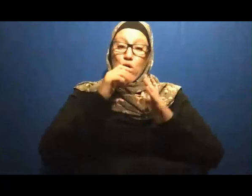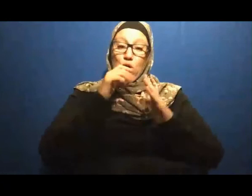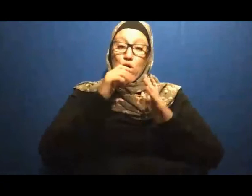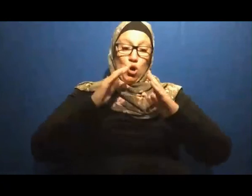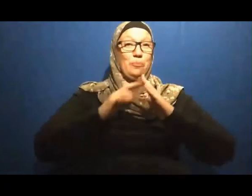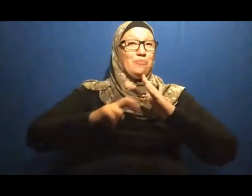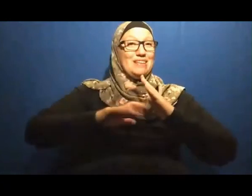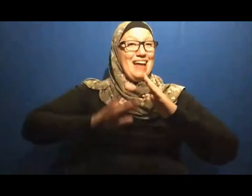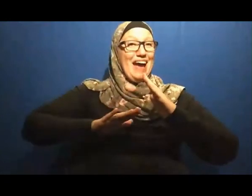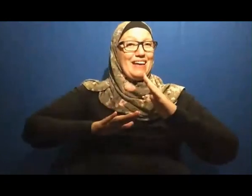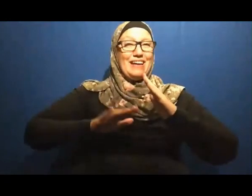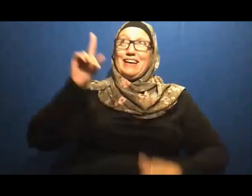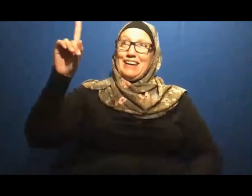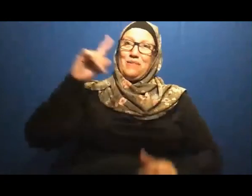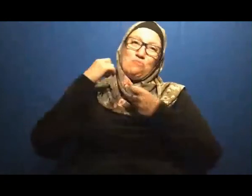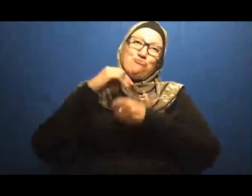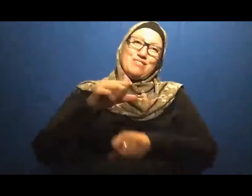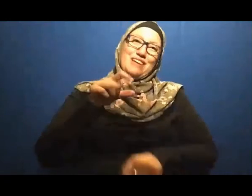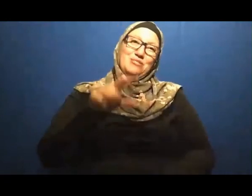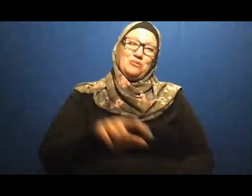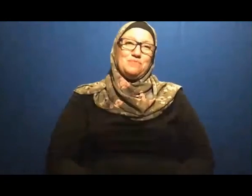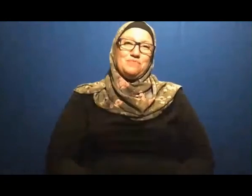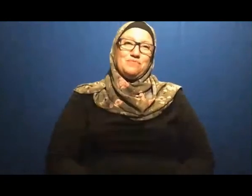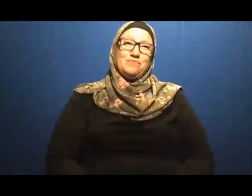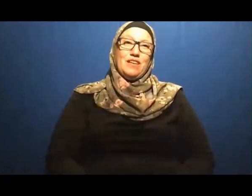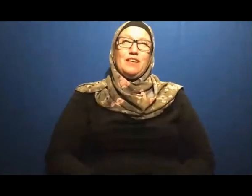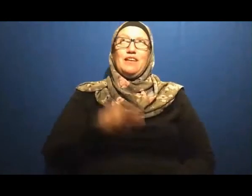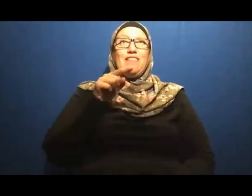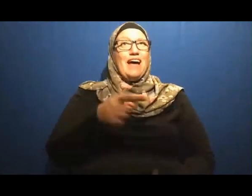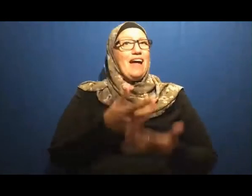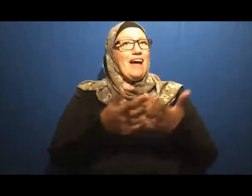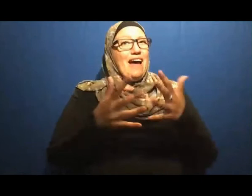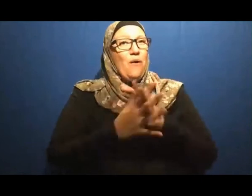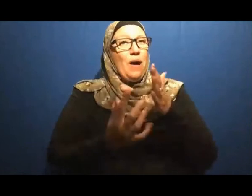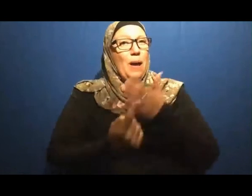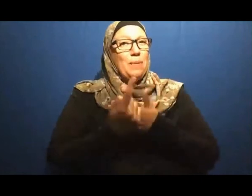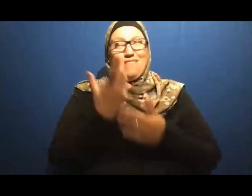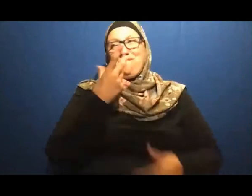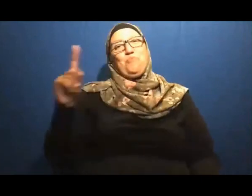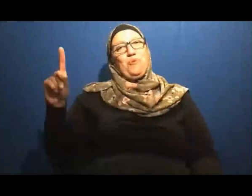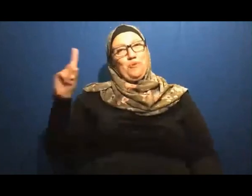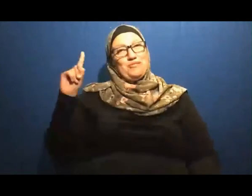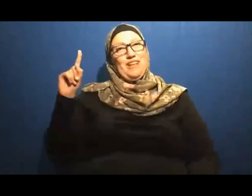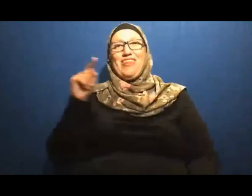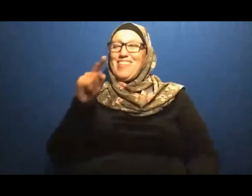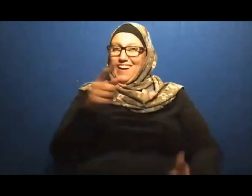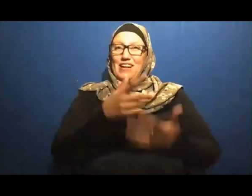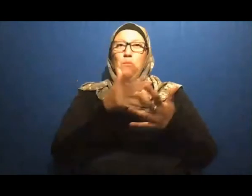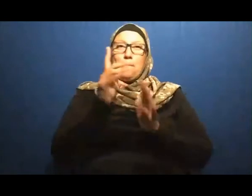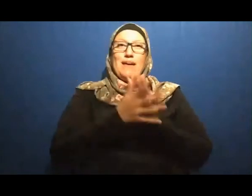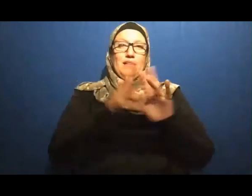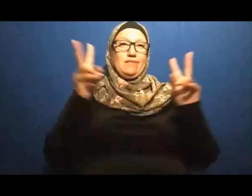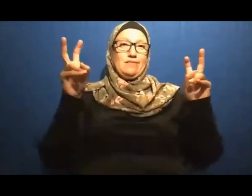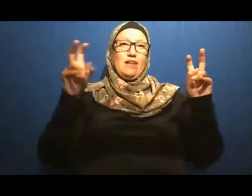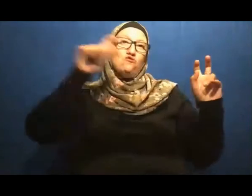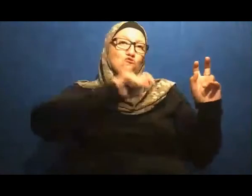will be protected This means Provided by God That I believe This is the meaning Of trusting God It's not that I need to